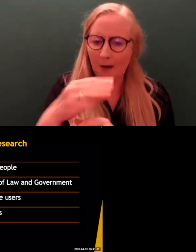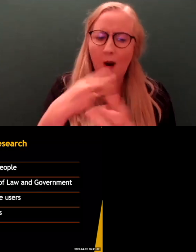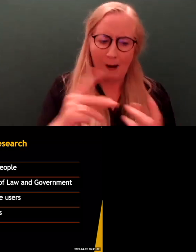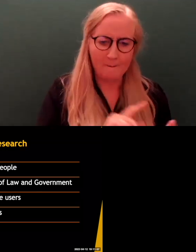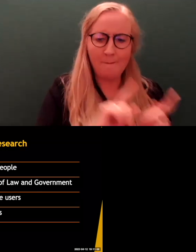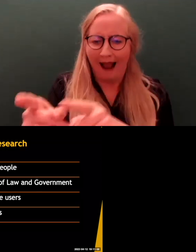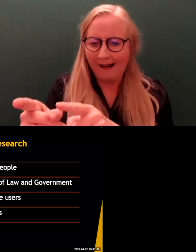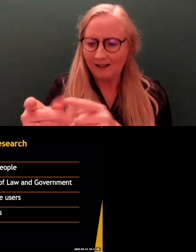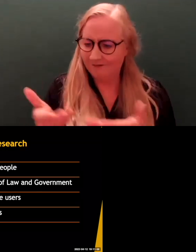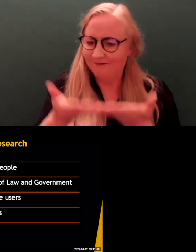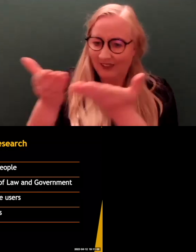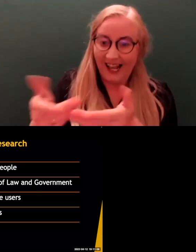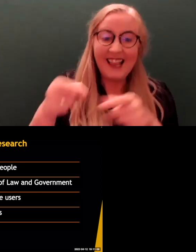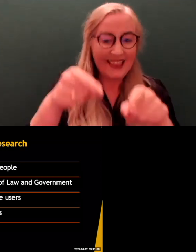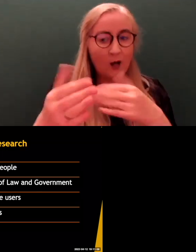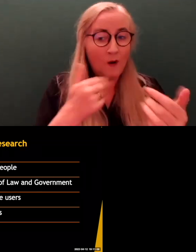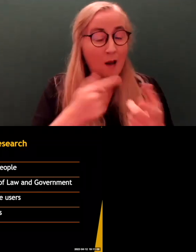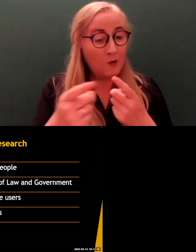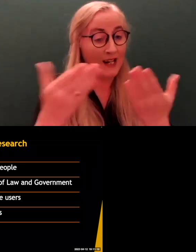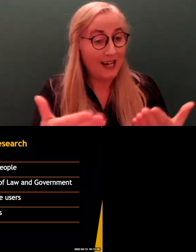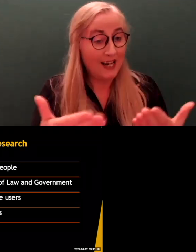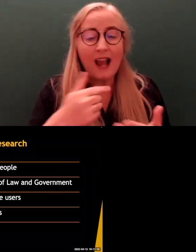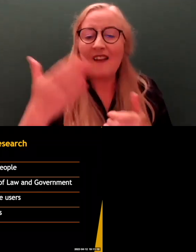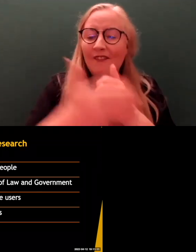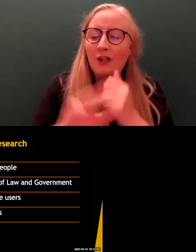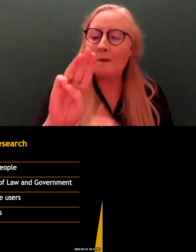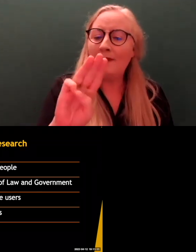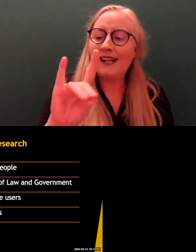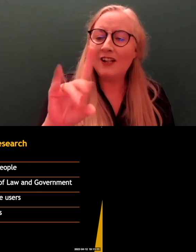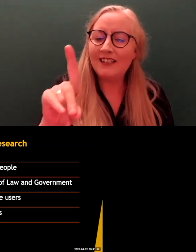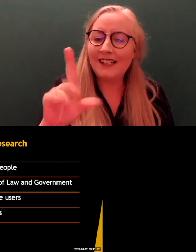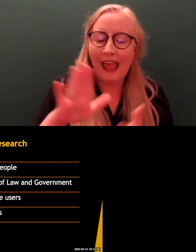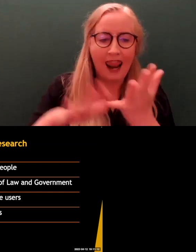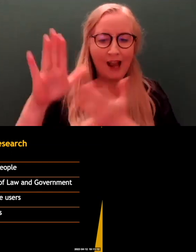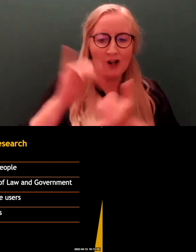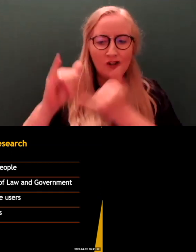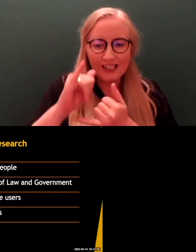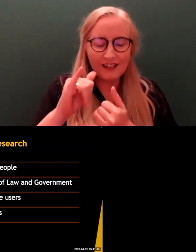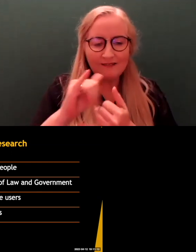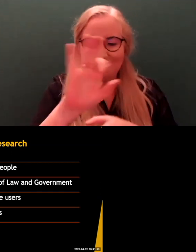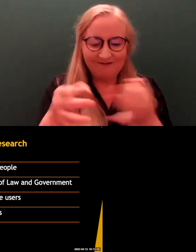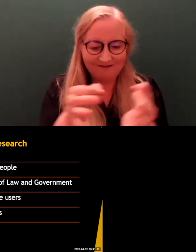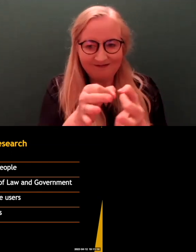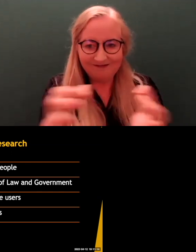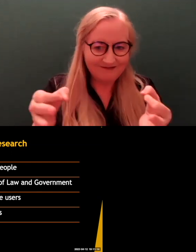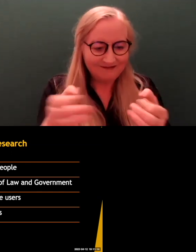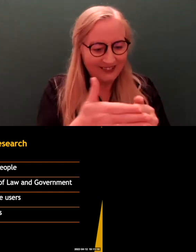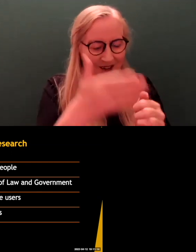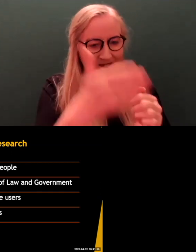here now. So, I finished my PhD last year, and I kind of wrapped everything up nicely, and I wanted to make sure